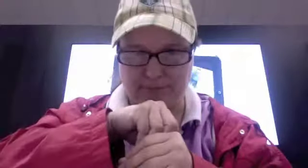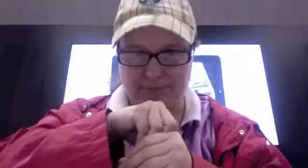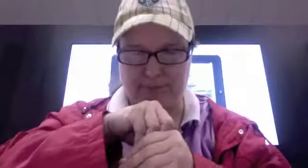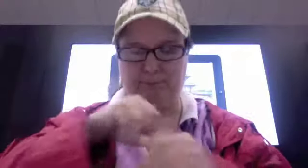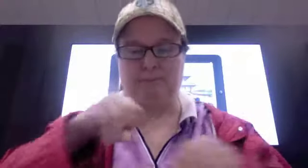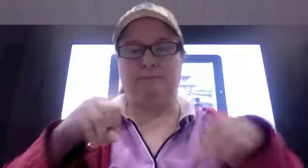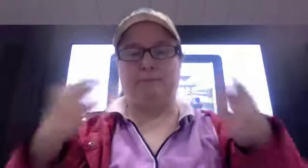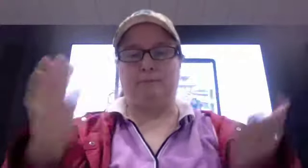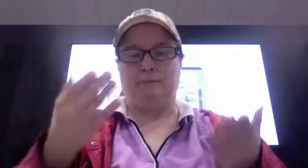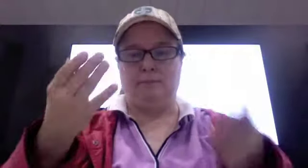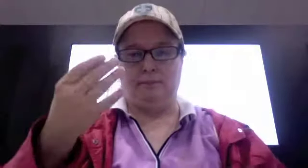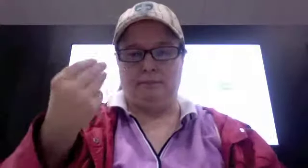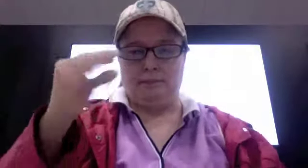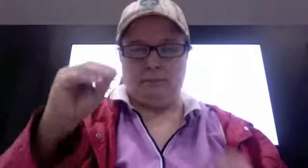Yeah. Makes too much sense.